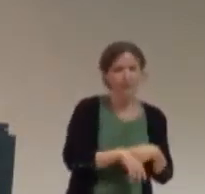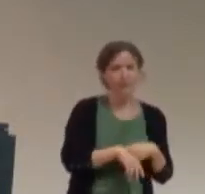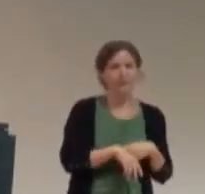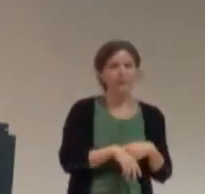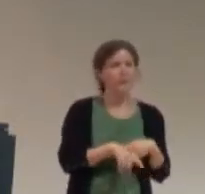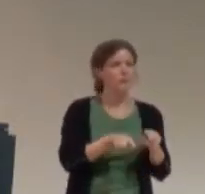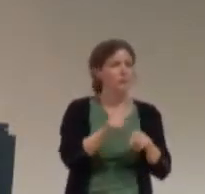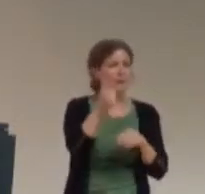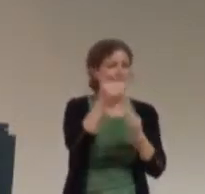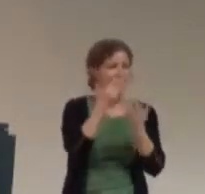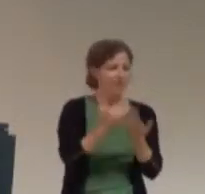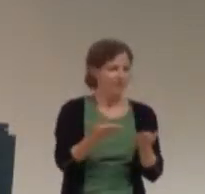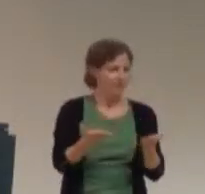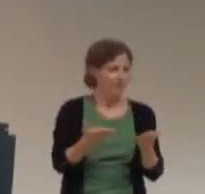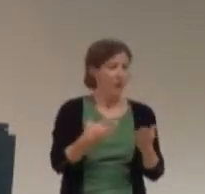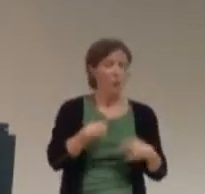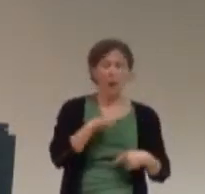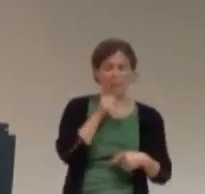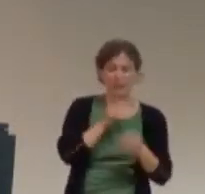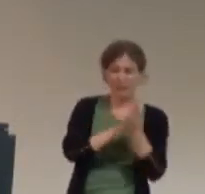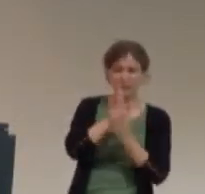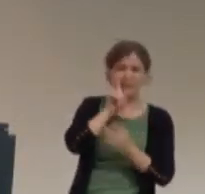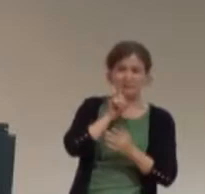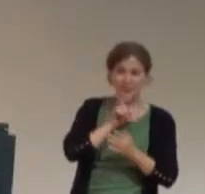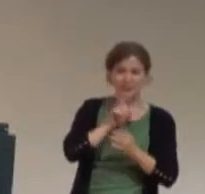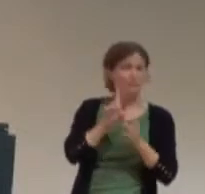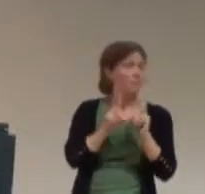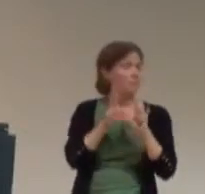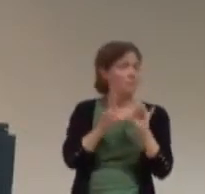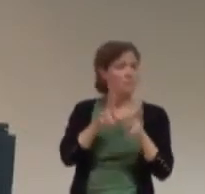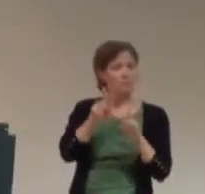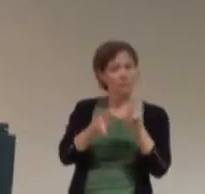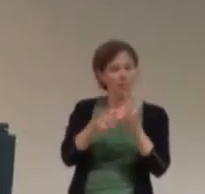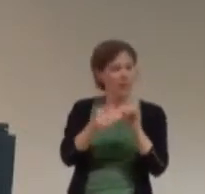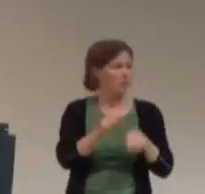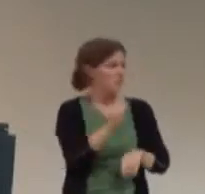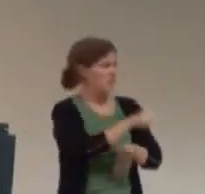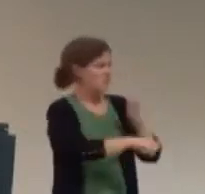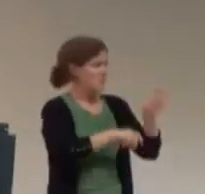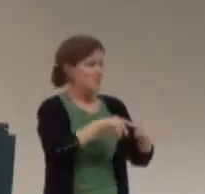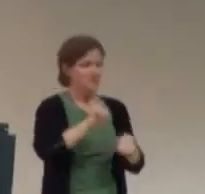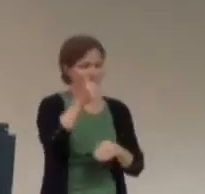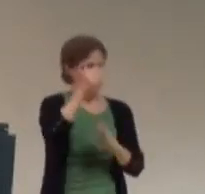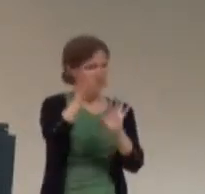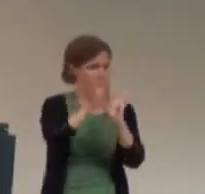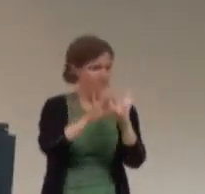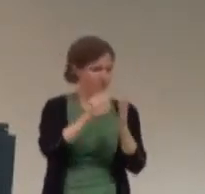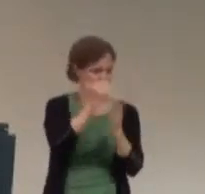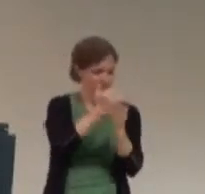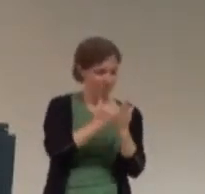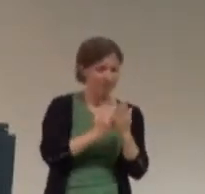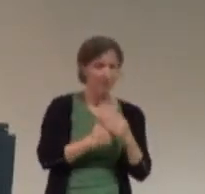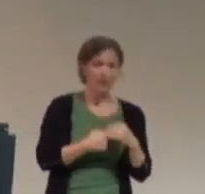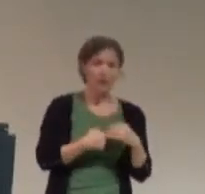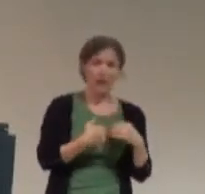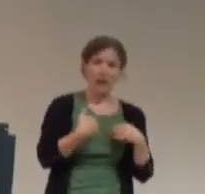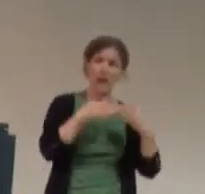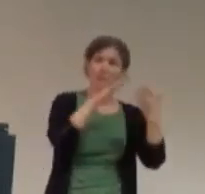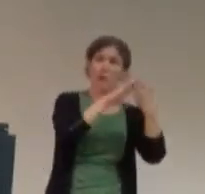are ten things people always say to me when I say I'm not interested in sex. So, you know, I just, I didn't have any kind of community